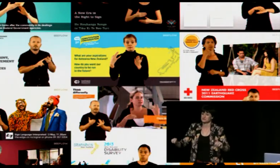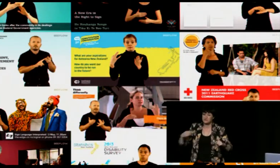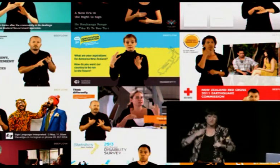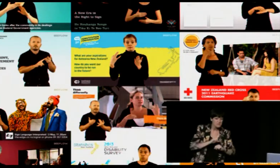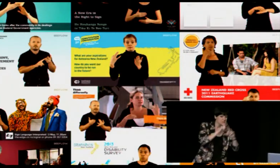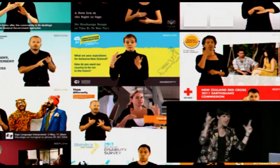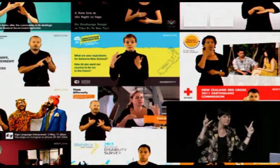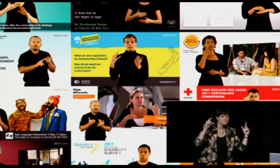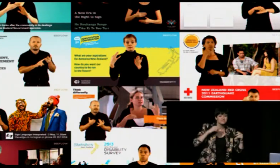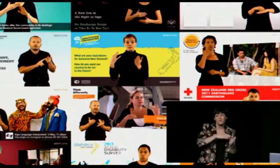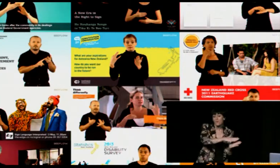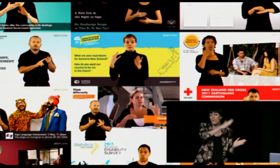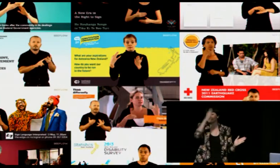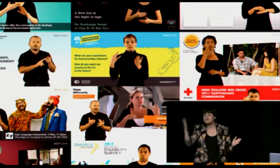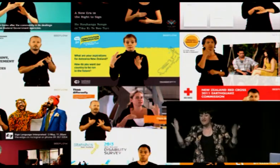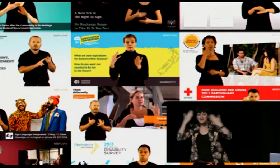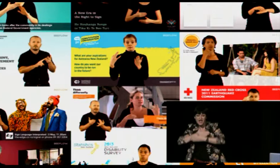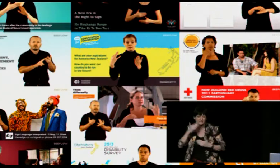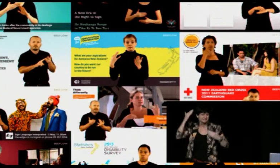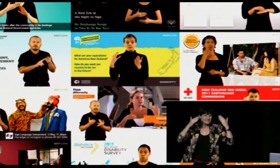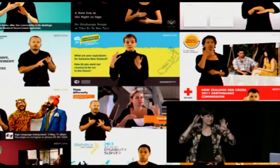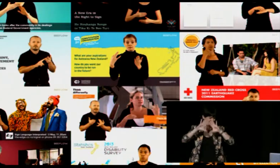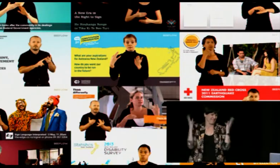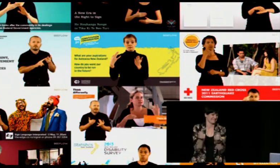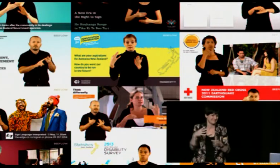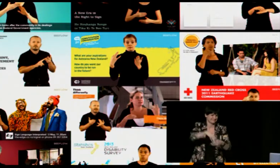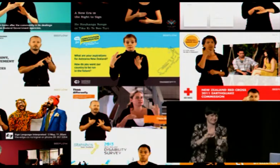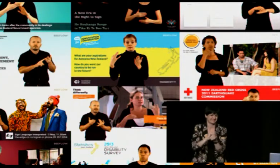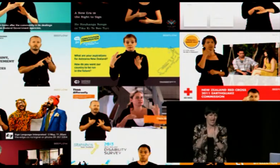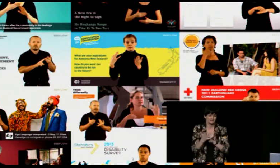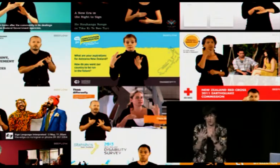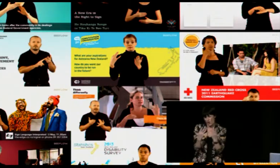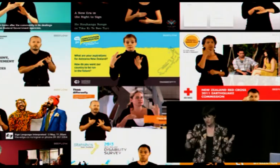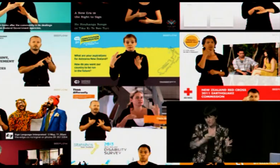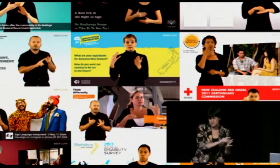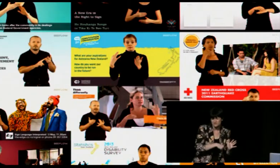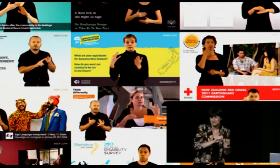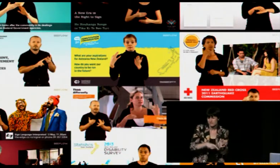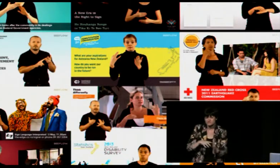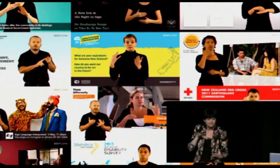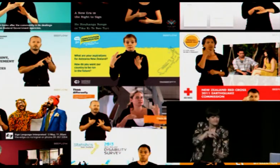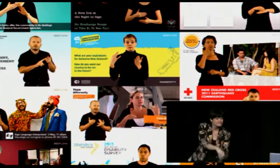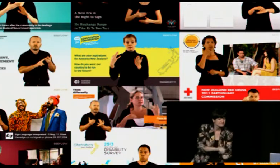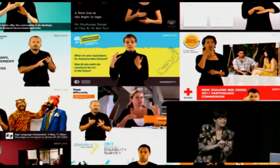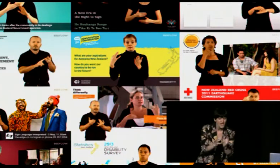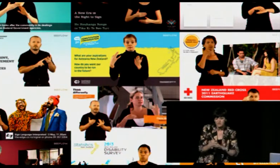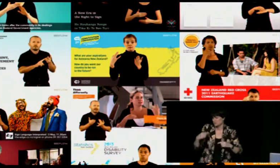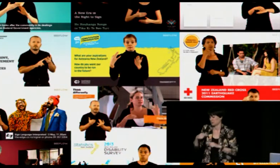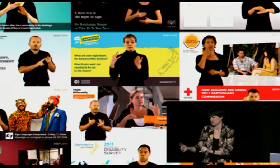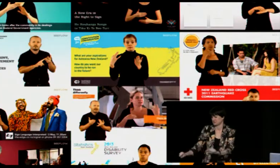take on projects or services, anything that relates to sign language or deaf people. So we dream in sign language and think about sign language pretty much